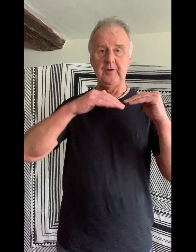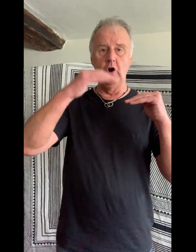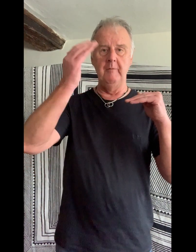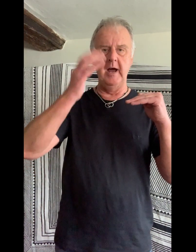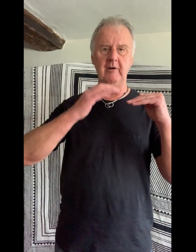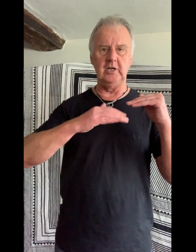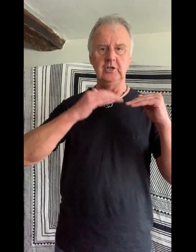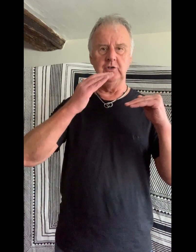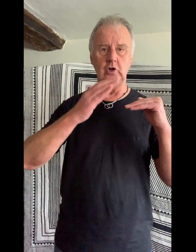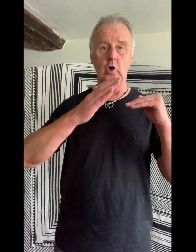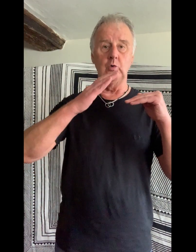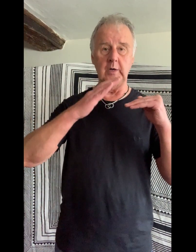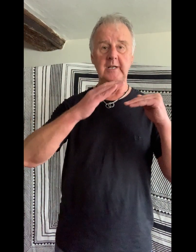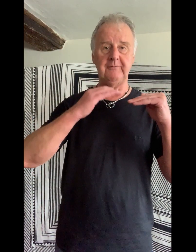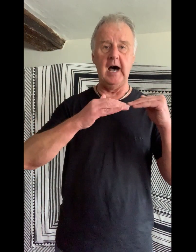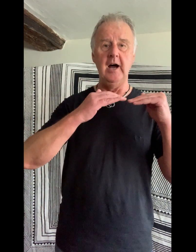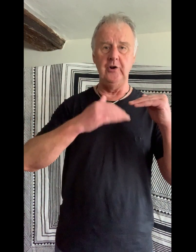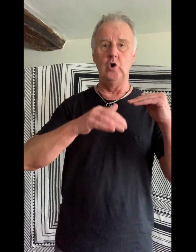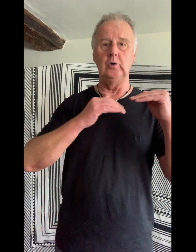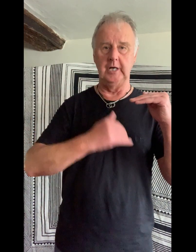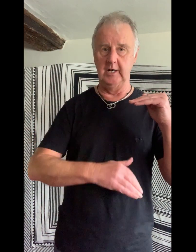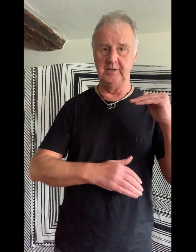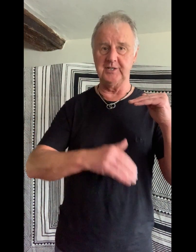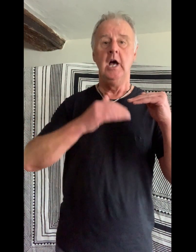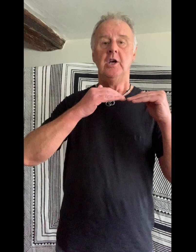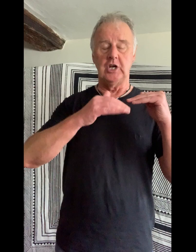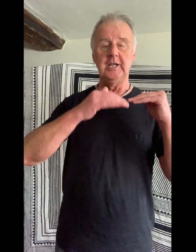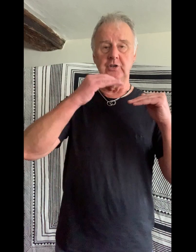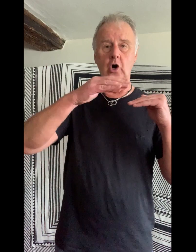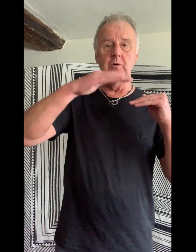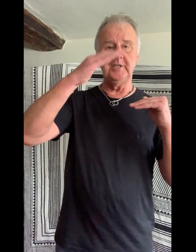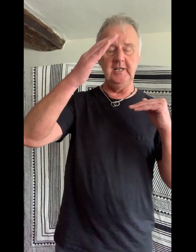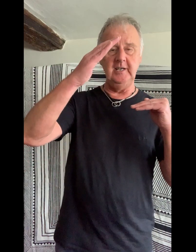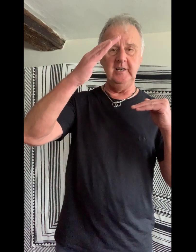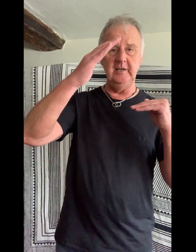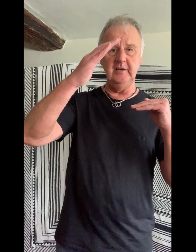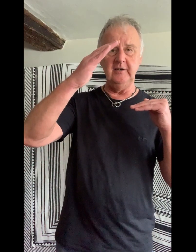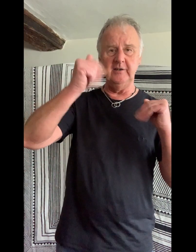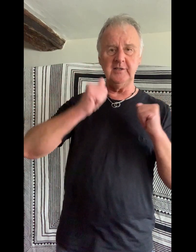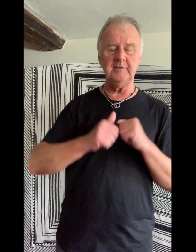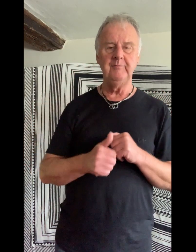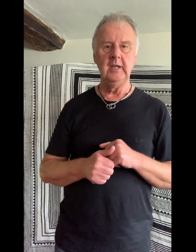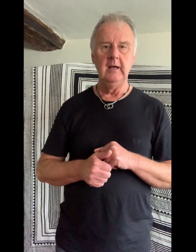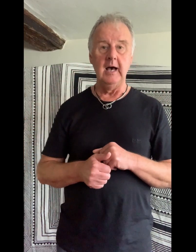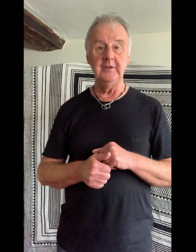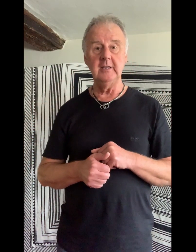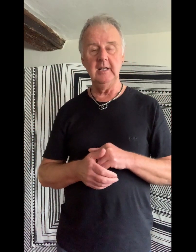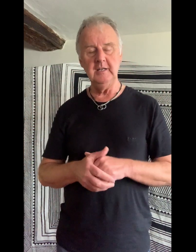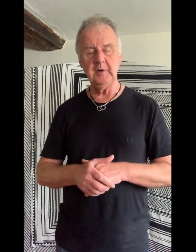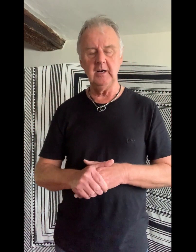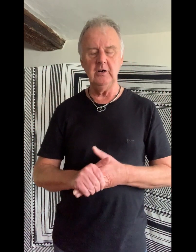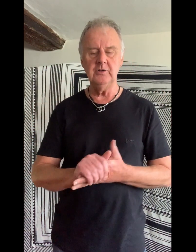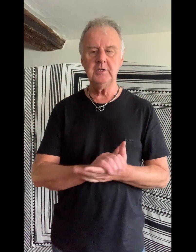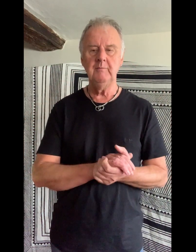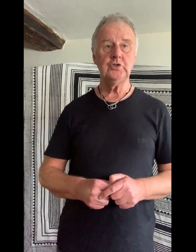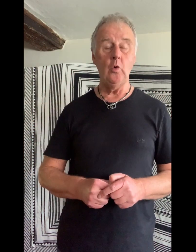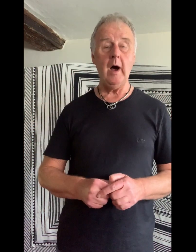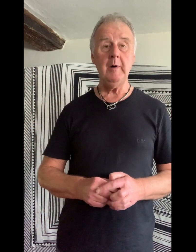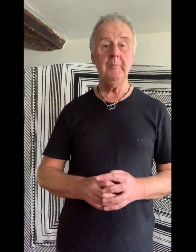for American gold. We'd fire no guns. Shed no tears. And then the lead part goes. So I'm a